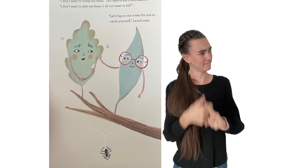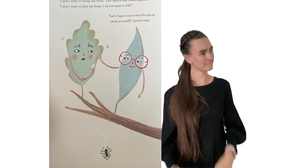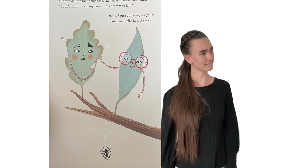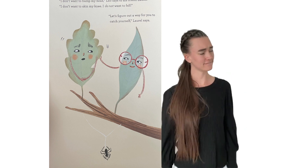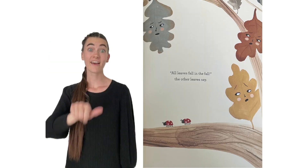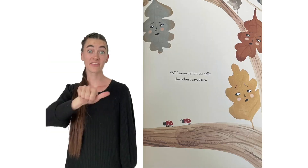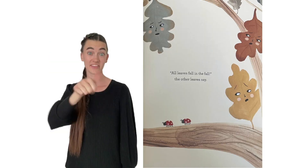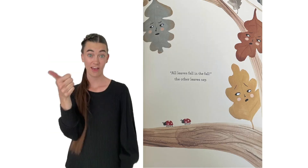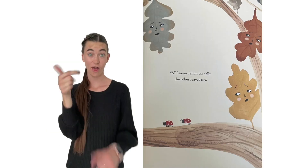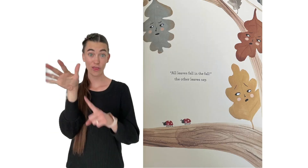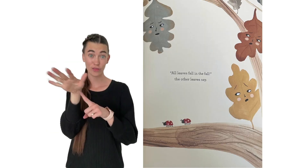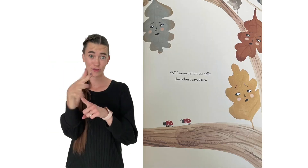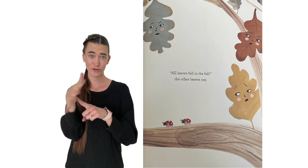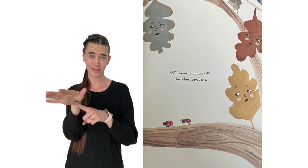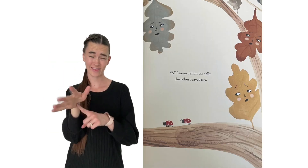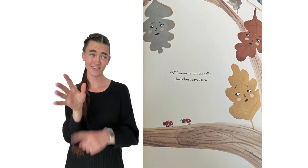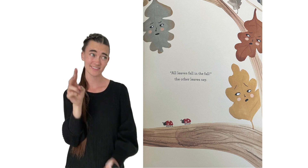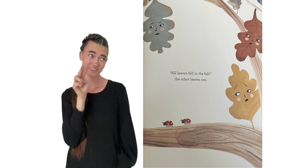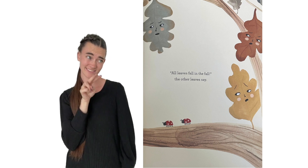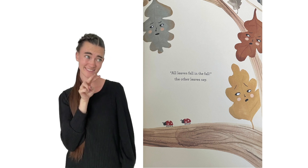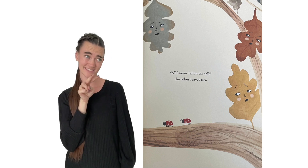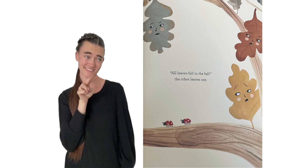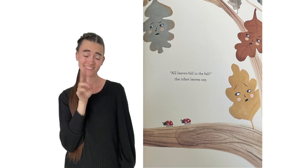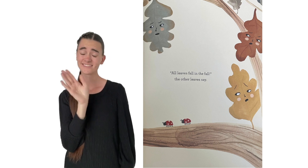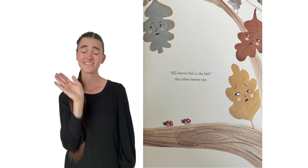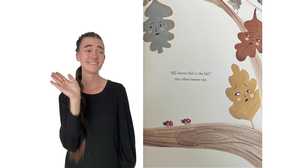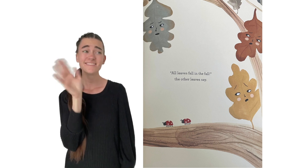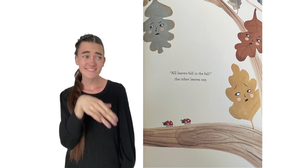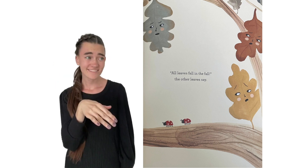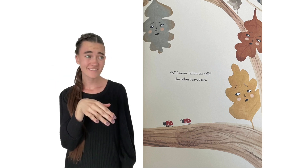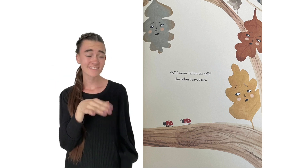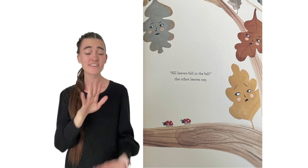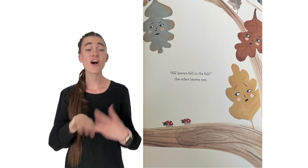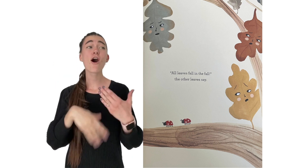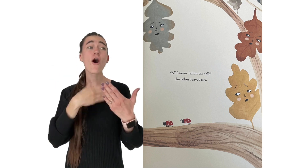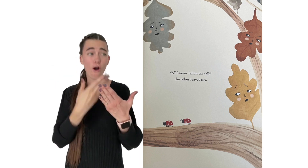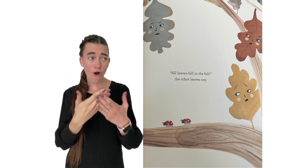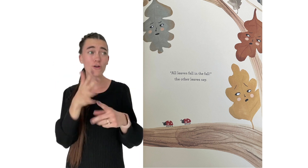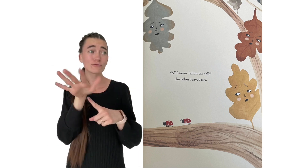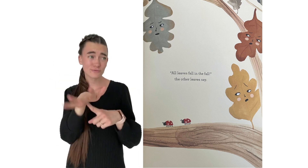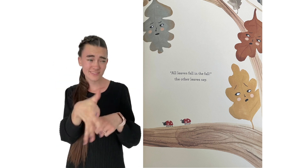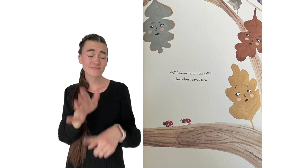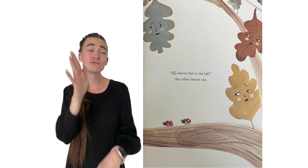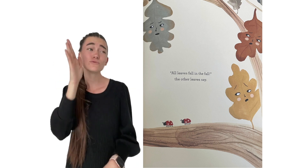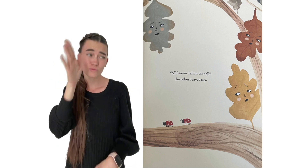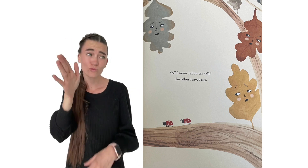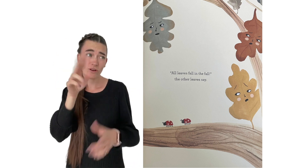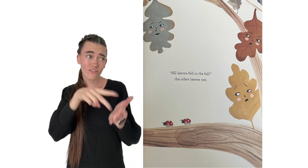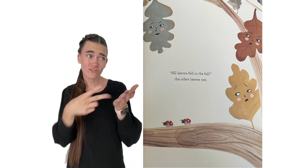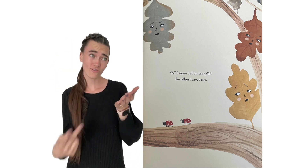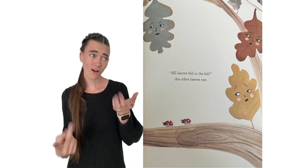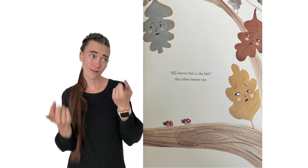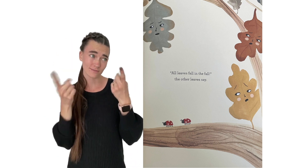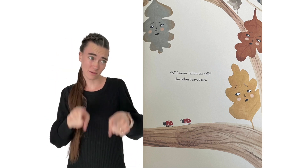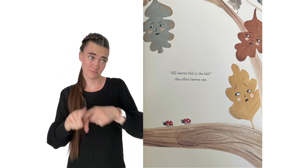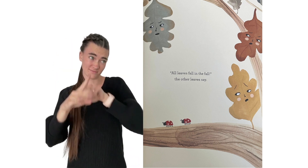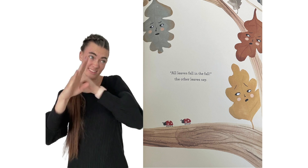Laurel says. All leaves fall in the fall, the other leaves say.